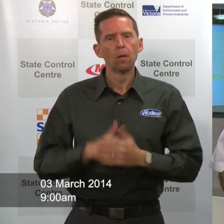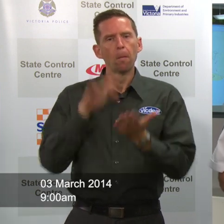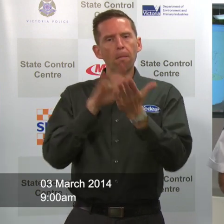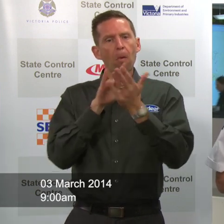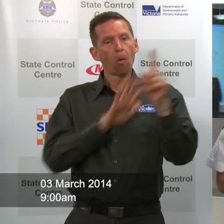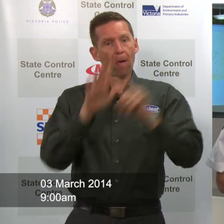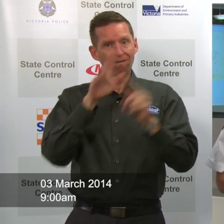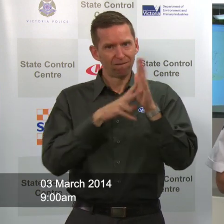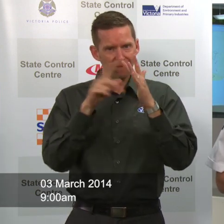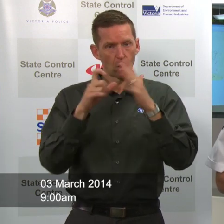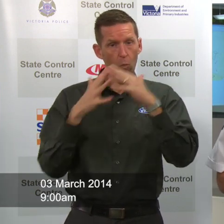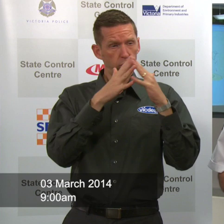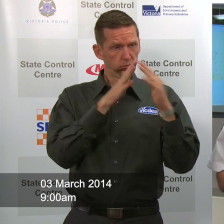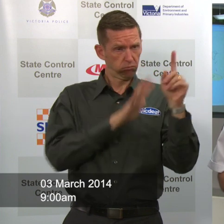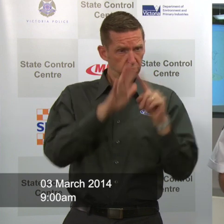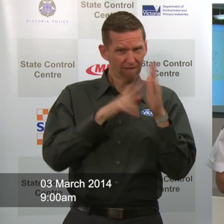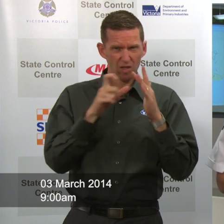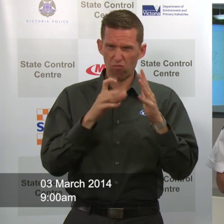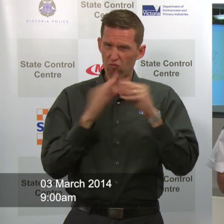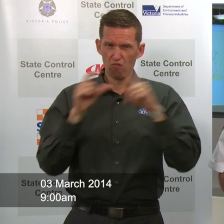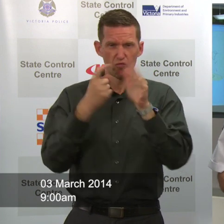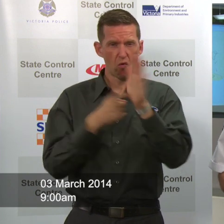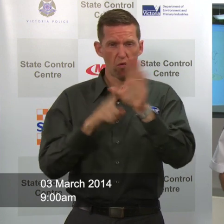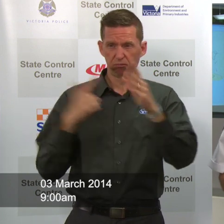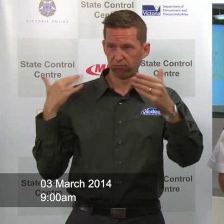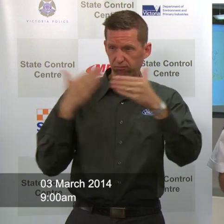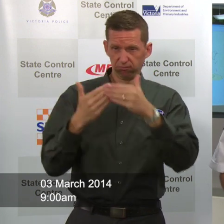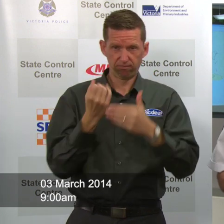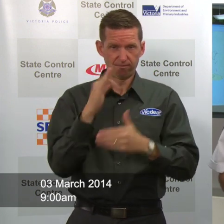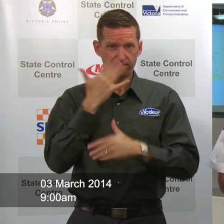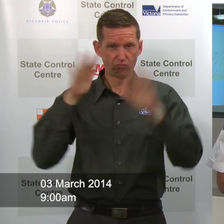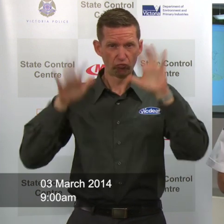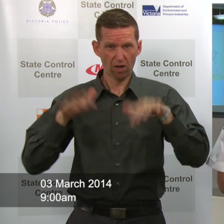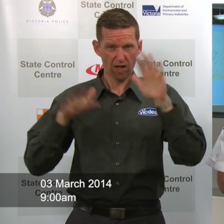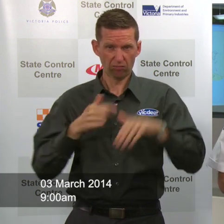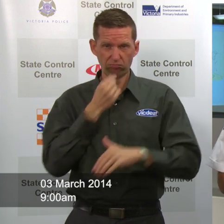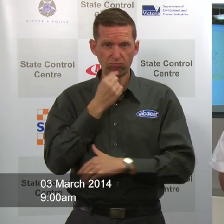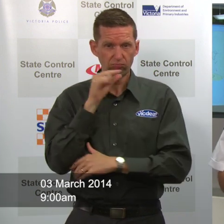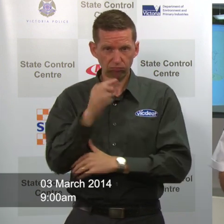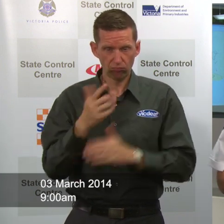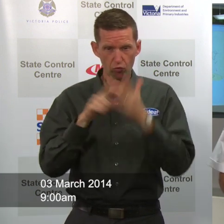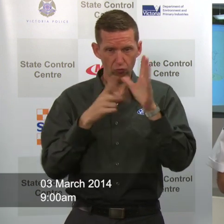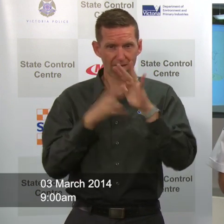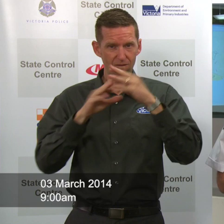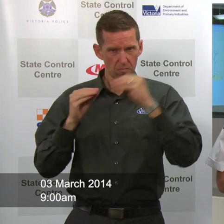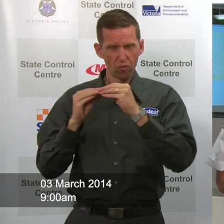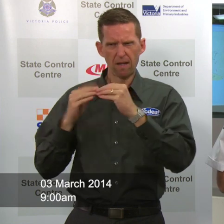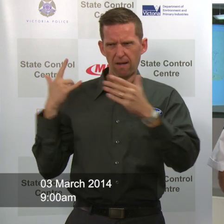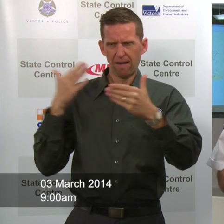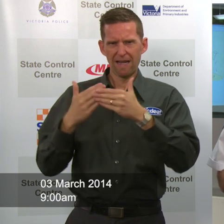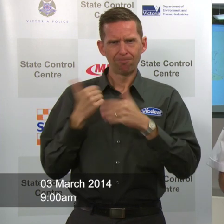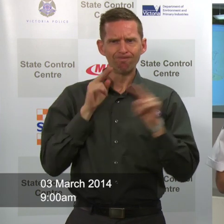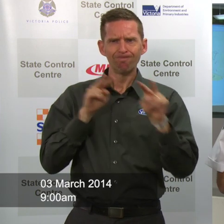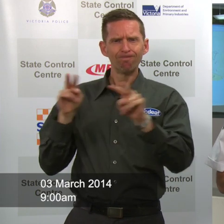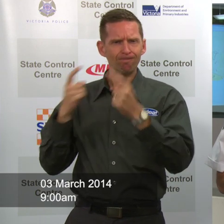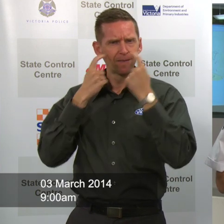still as dry as it's been through all of January, February. There's been no rain, no rain of significance which tells us we've got to be careful. The